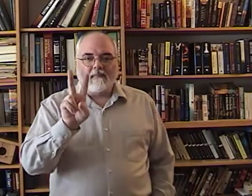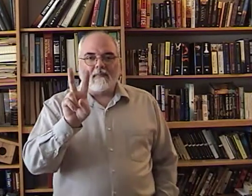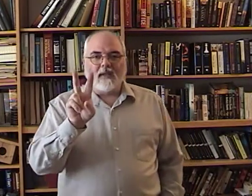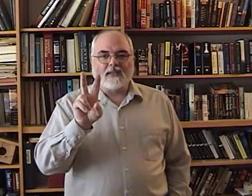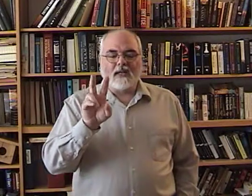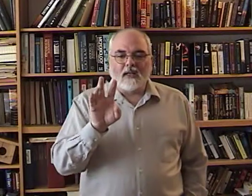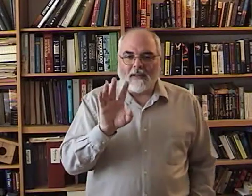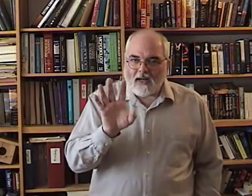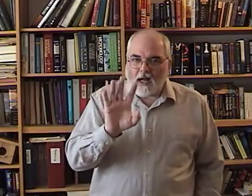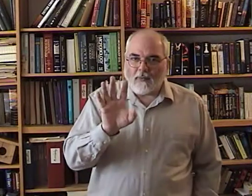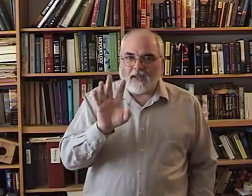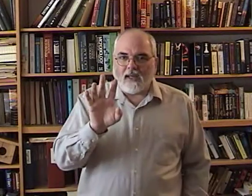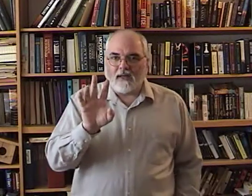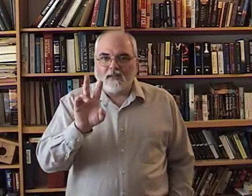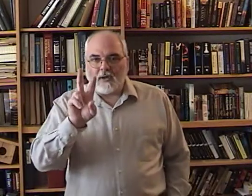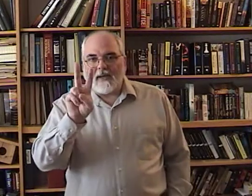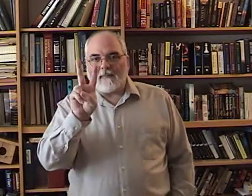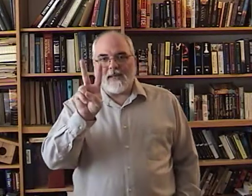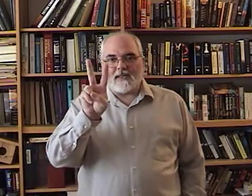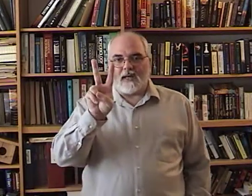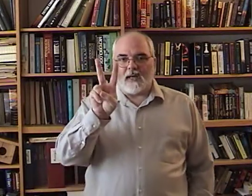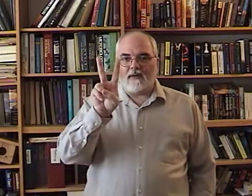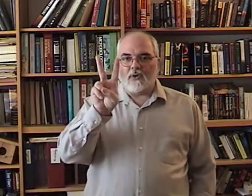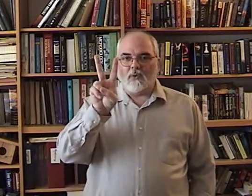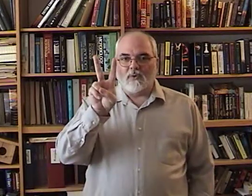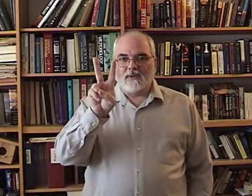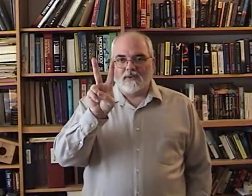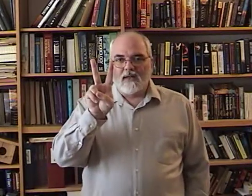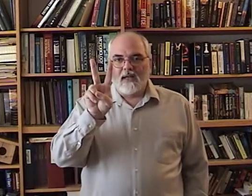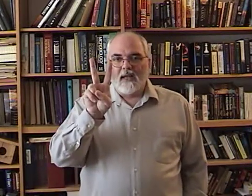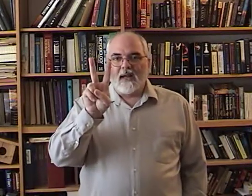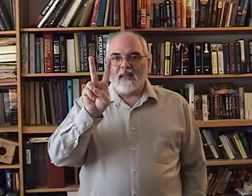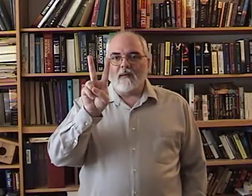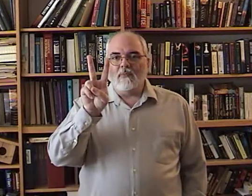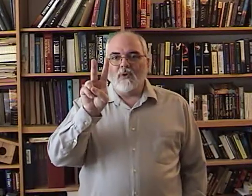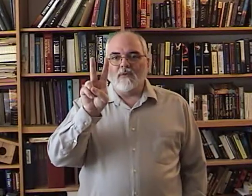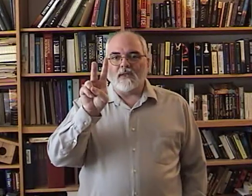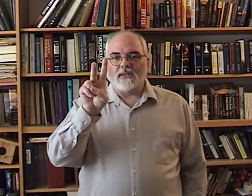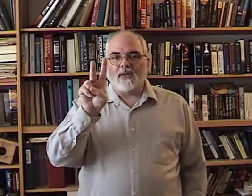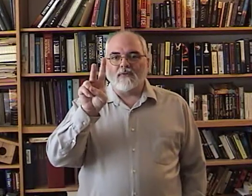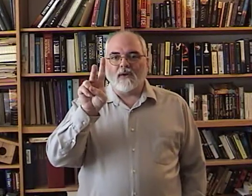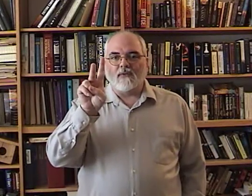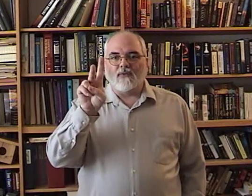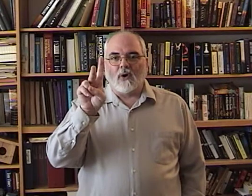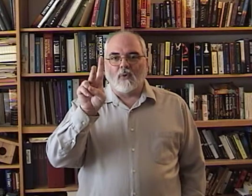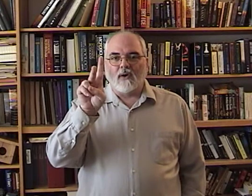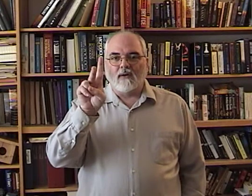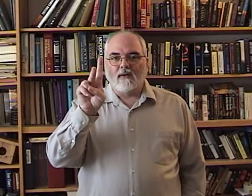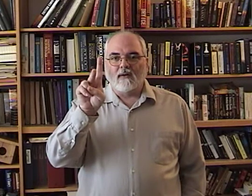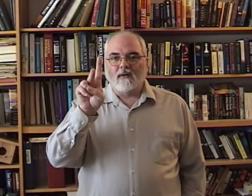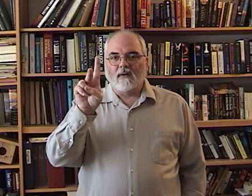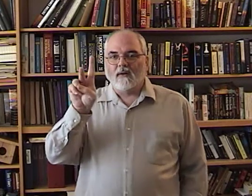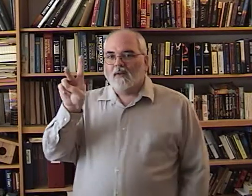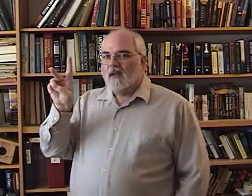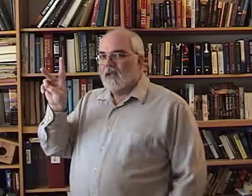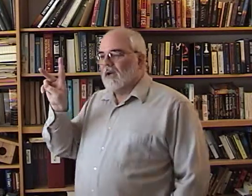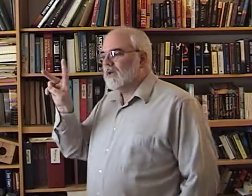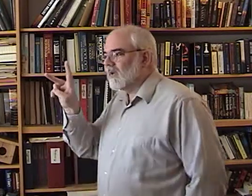It's a little bit complicated. So, make a peace sign, too. And then move the center finger forward. I'm going to turn